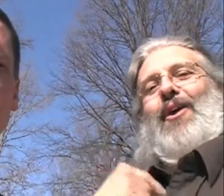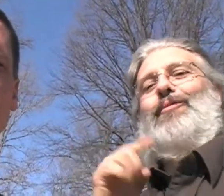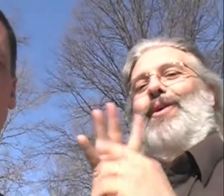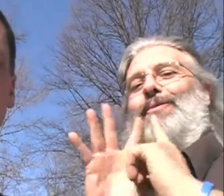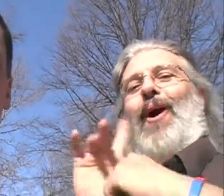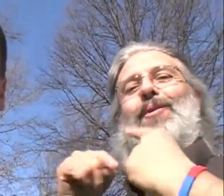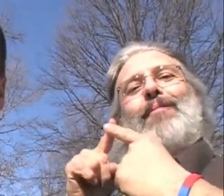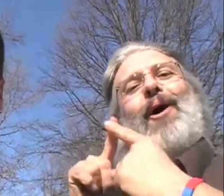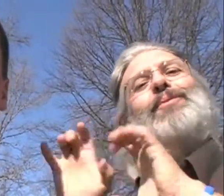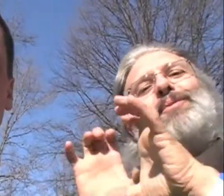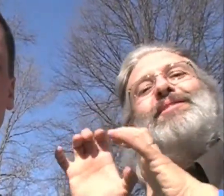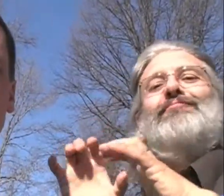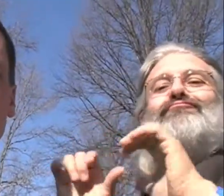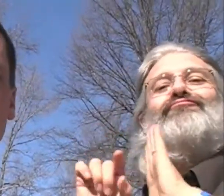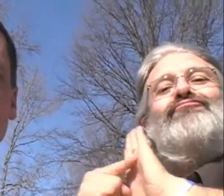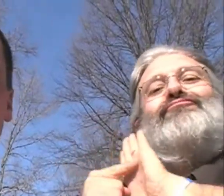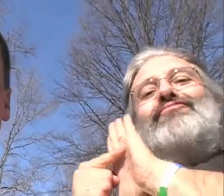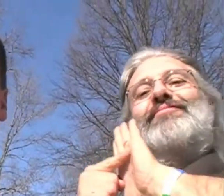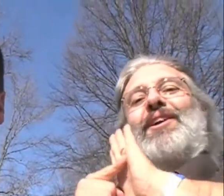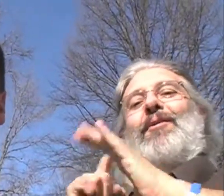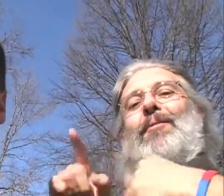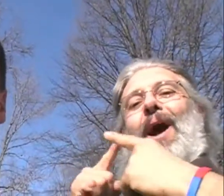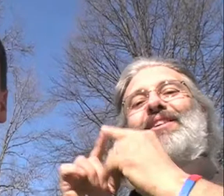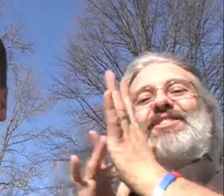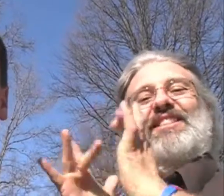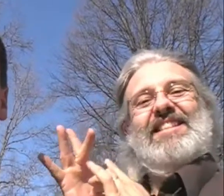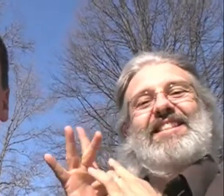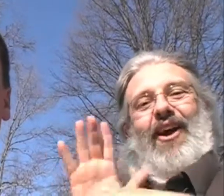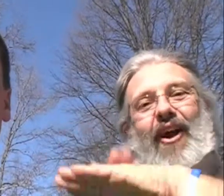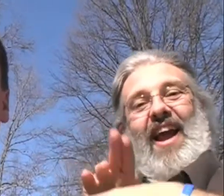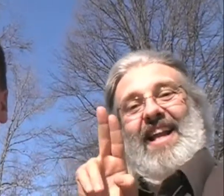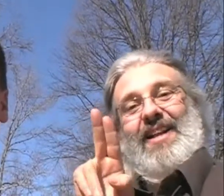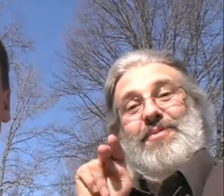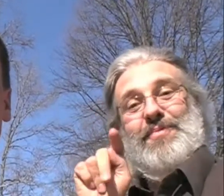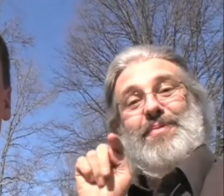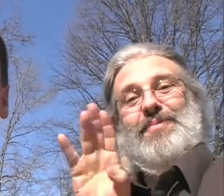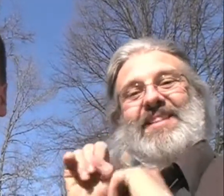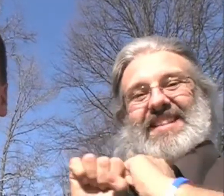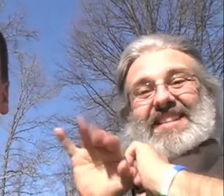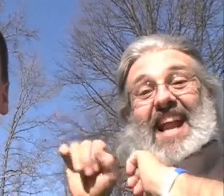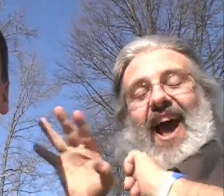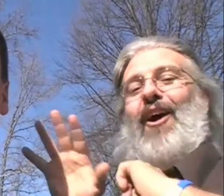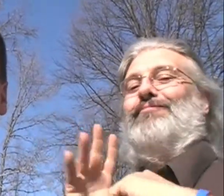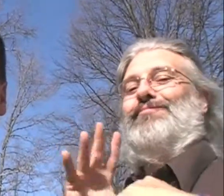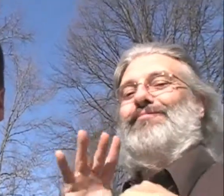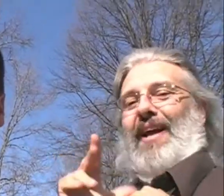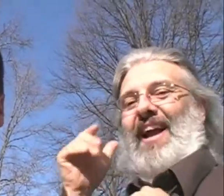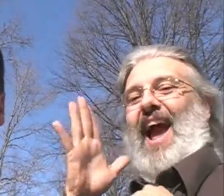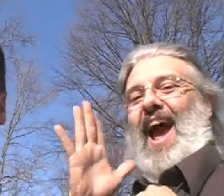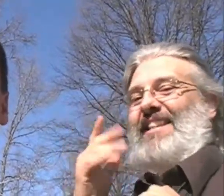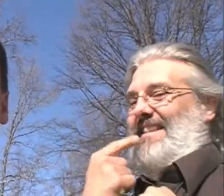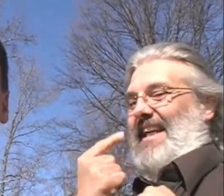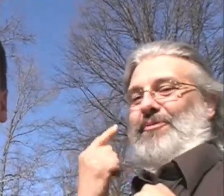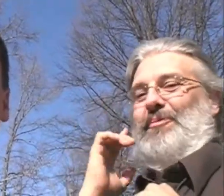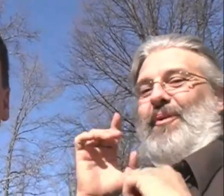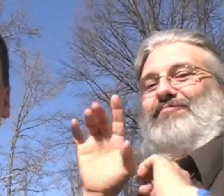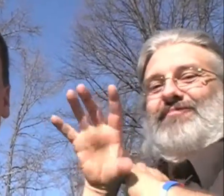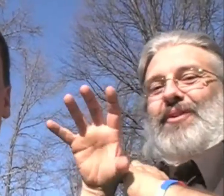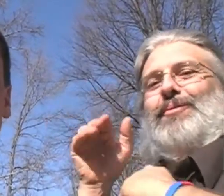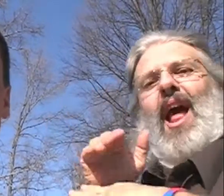doing some role plays that you'll see here out on YouTube soon. God willing, we'll film some tonight. And a woman came up to me